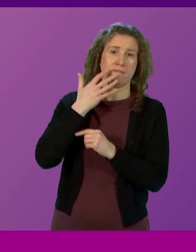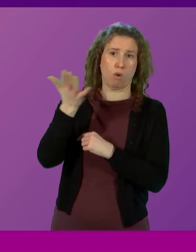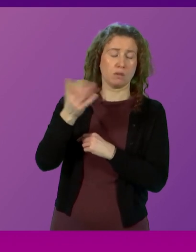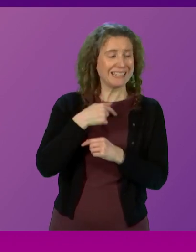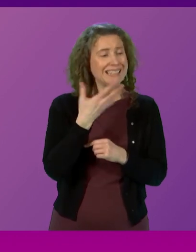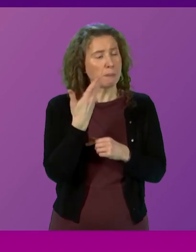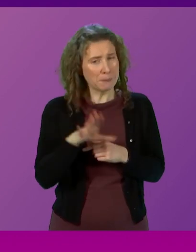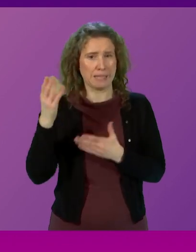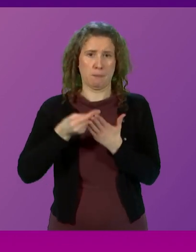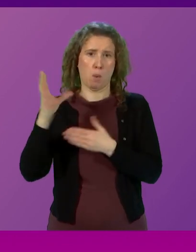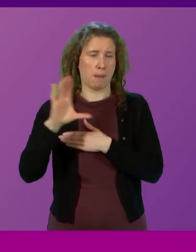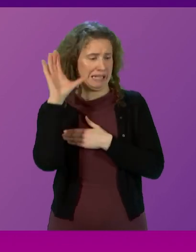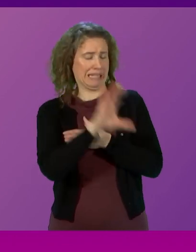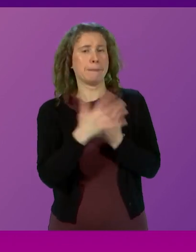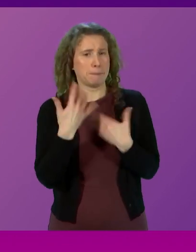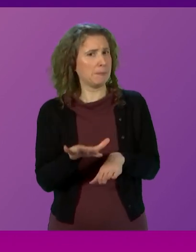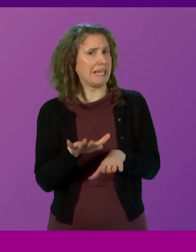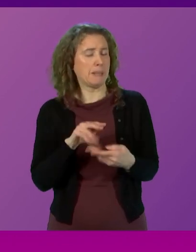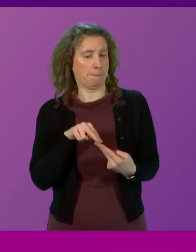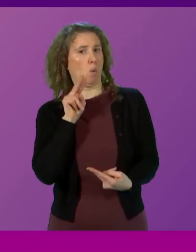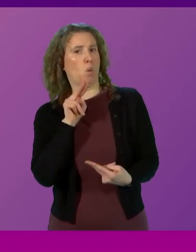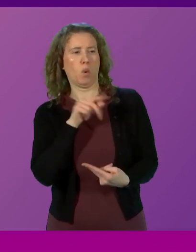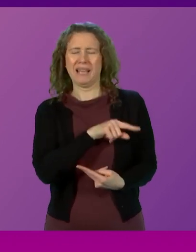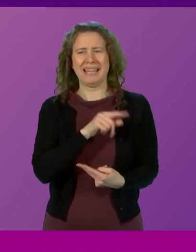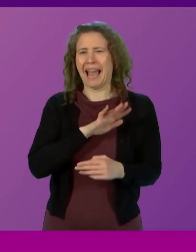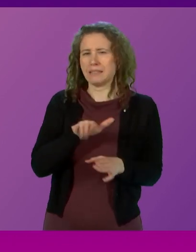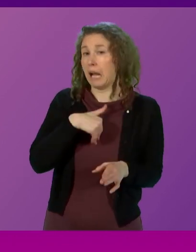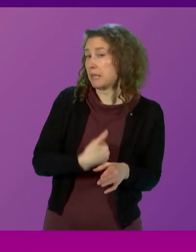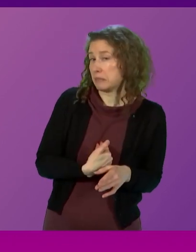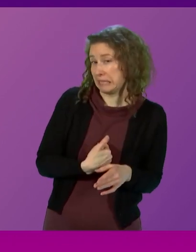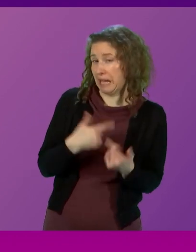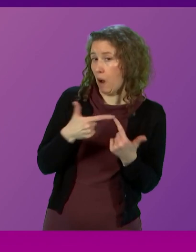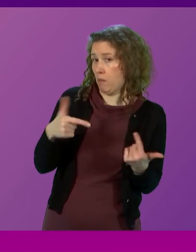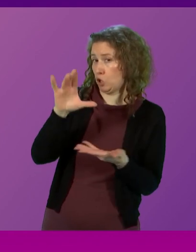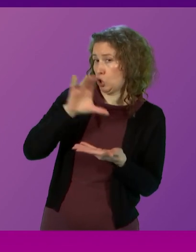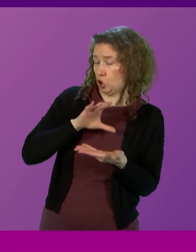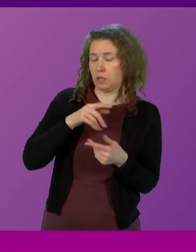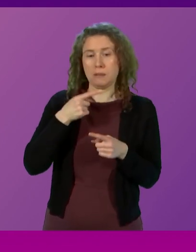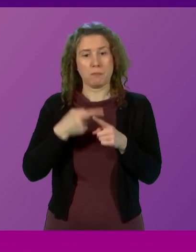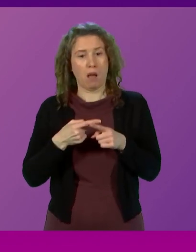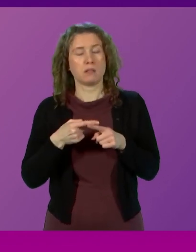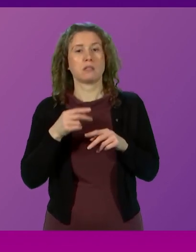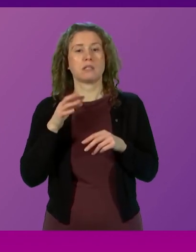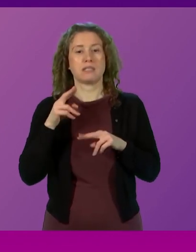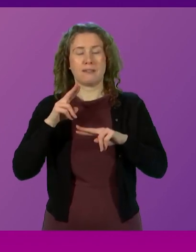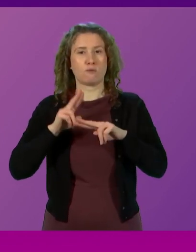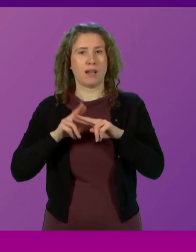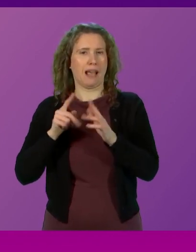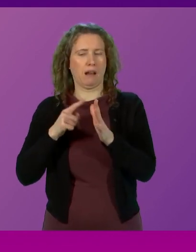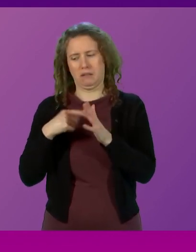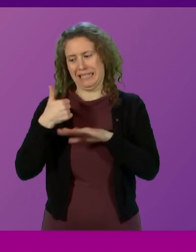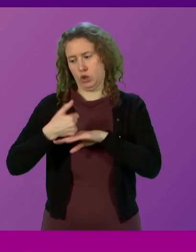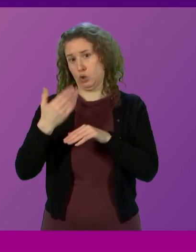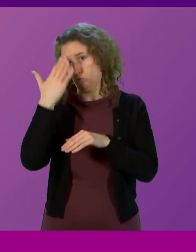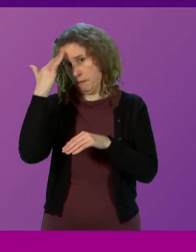had more money at his disposal than he has been prepared to admit. And as the Fraser of Allender Institute reminded us at the